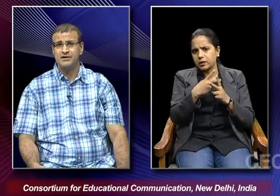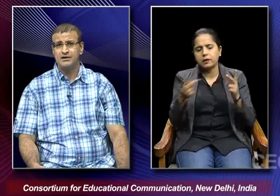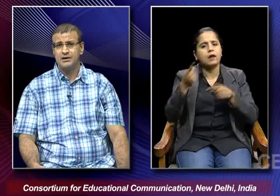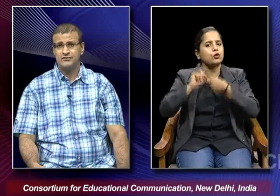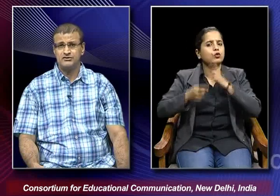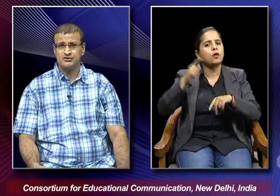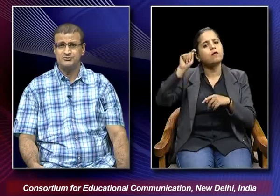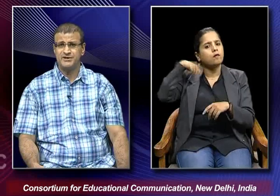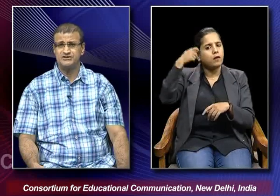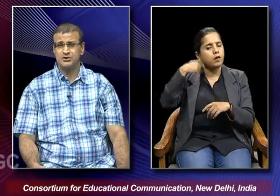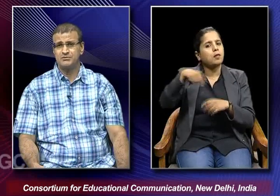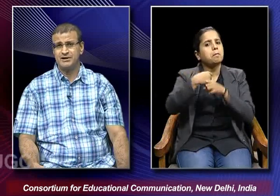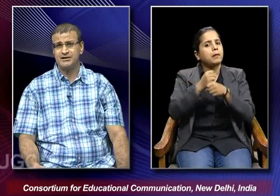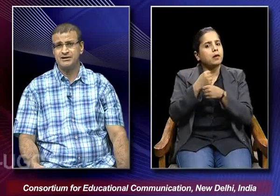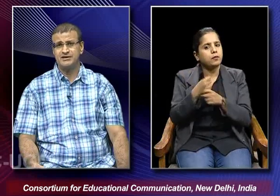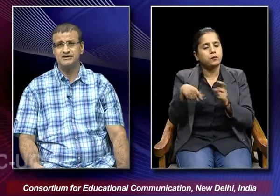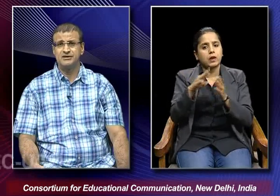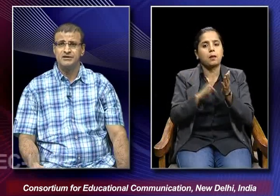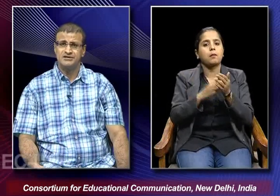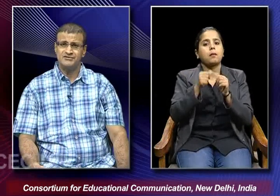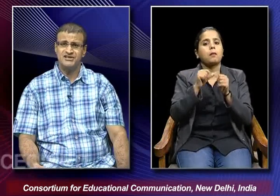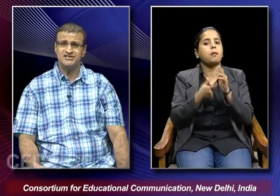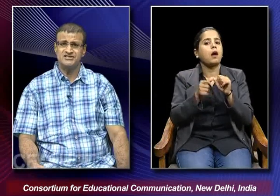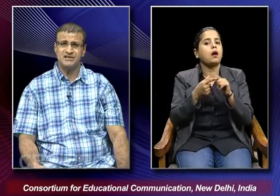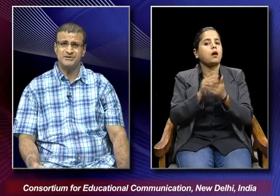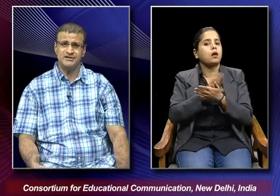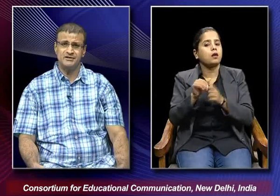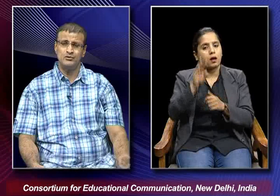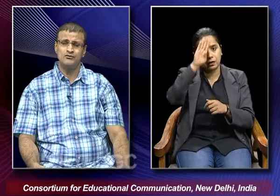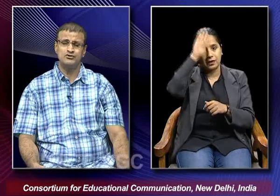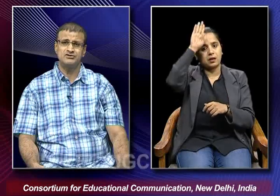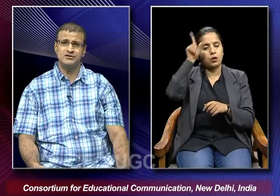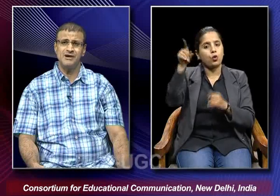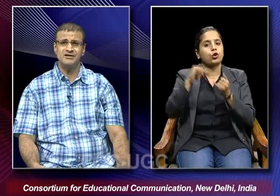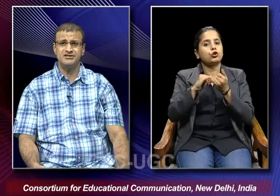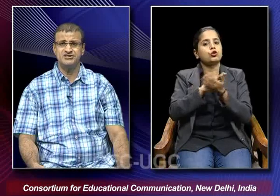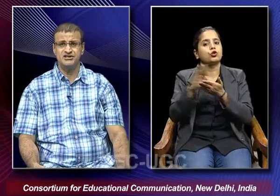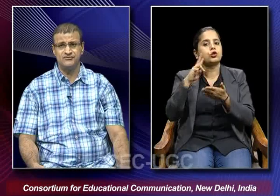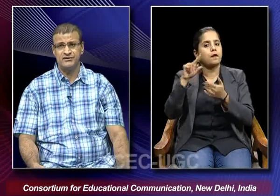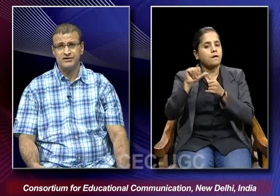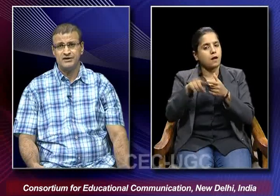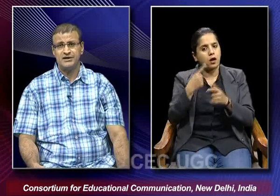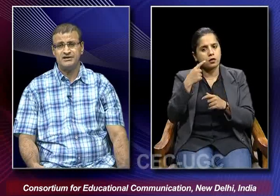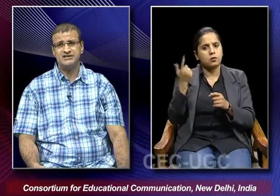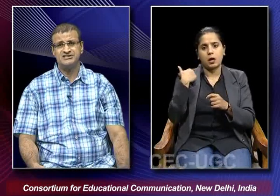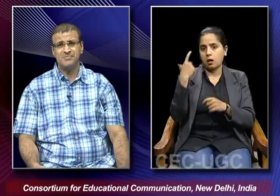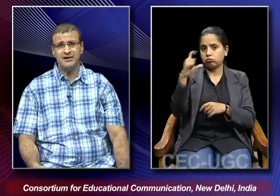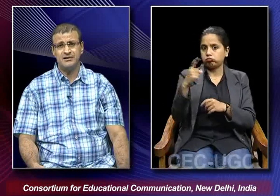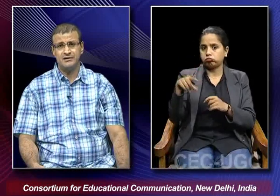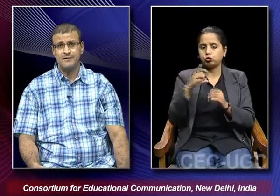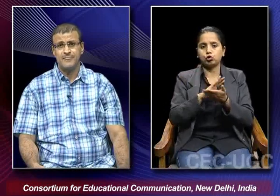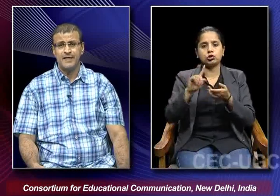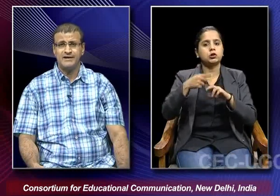which was based on Maratha king Shivaji Senapati who was the commander in chief Netaji